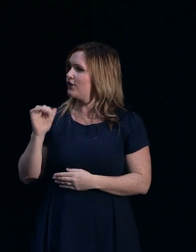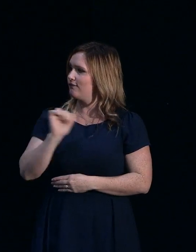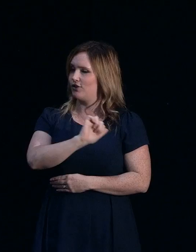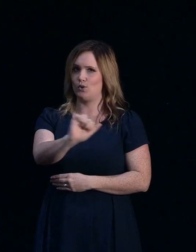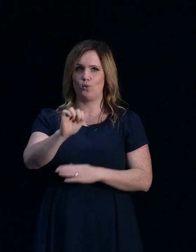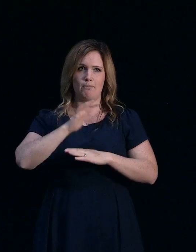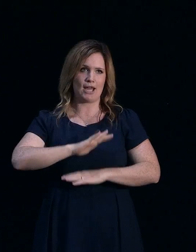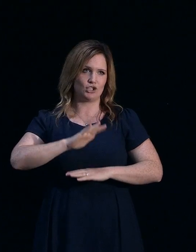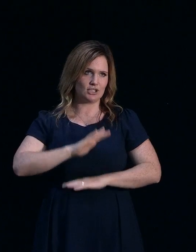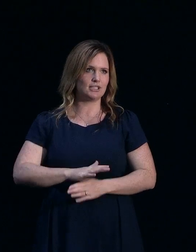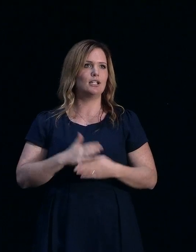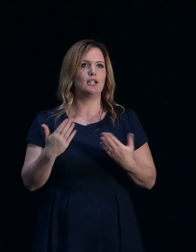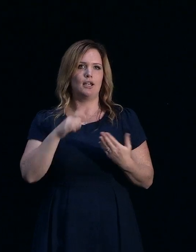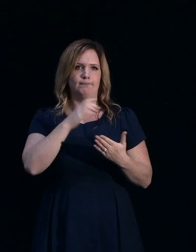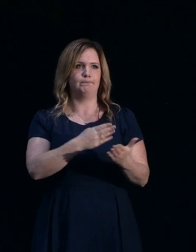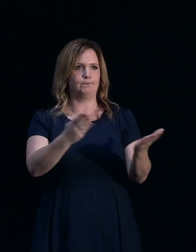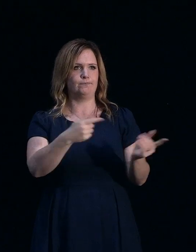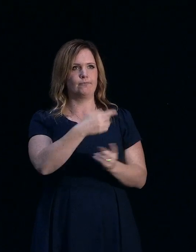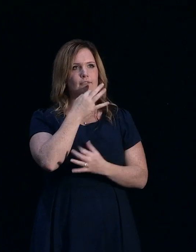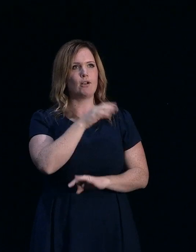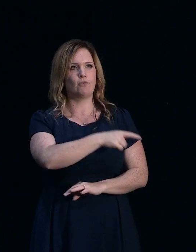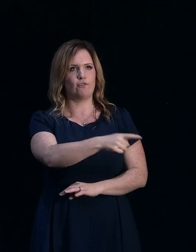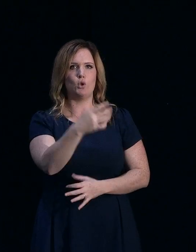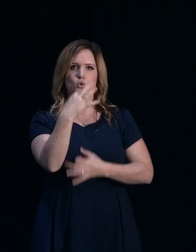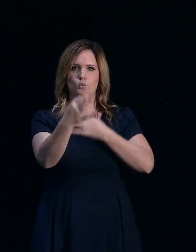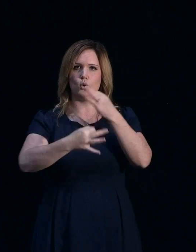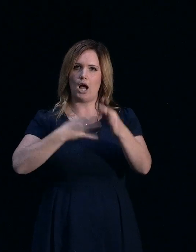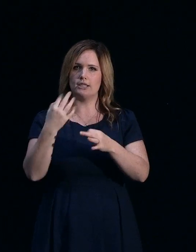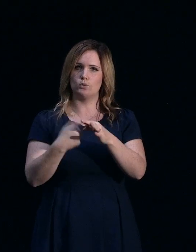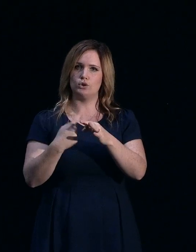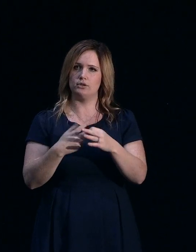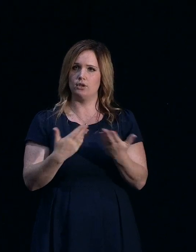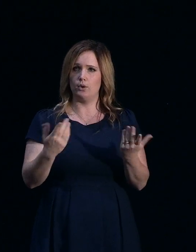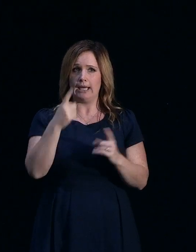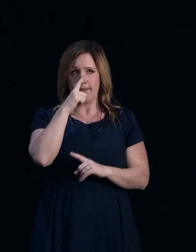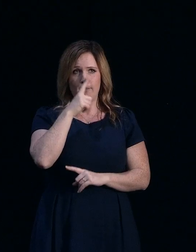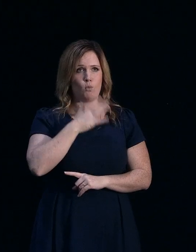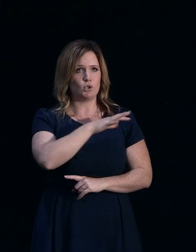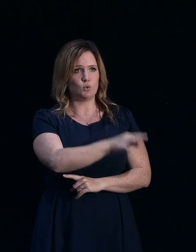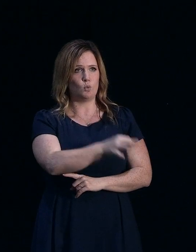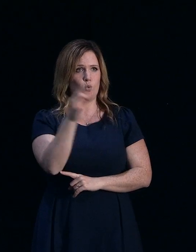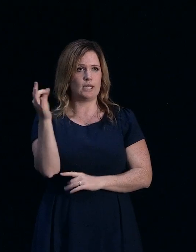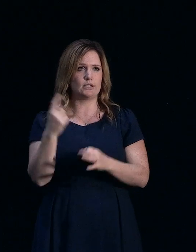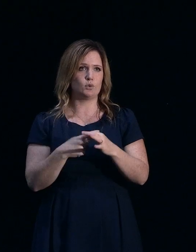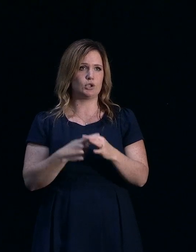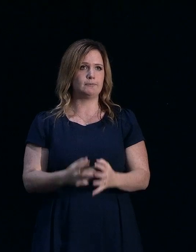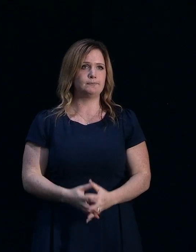patience, ladies and gentlemen. I'll now open up the floor to questions. So, does anybody want to ask a question?